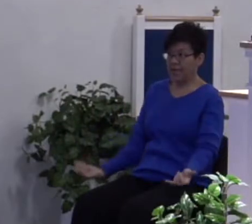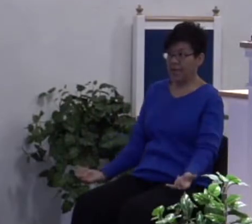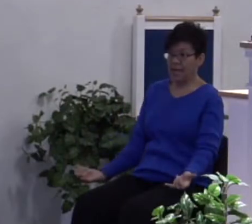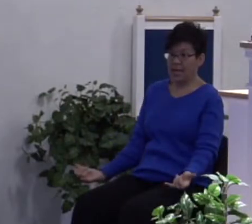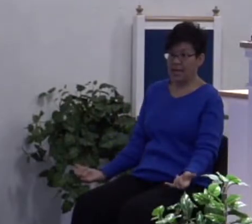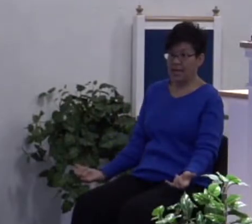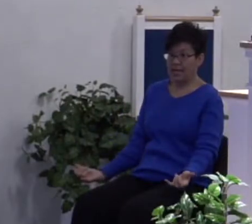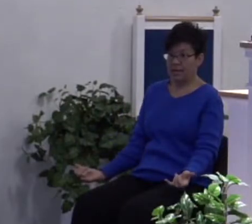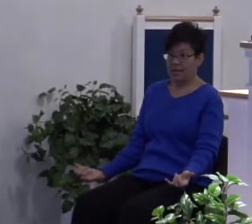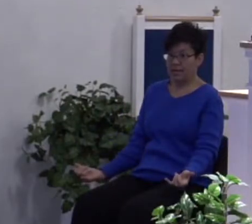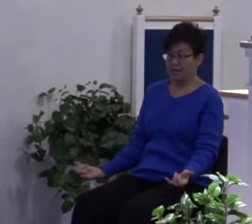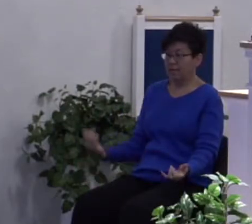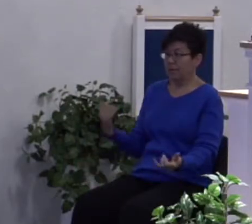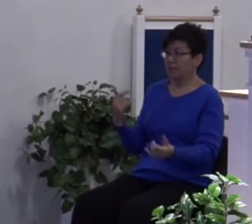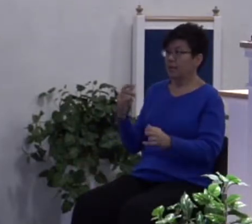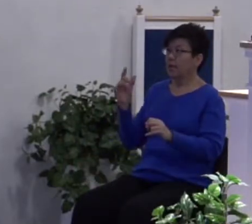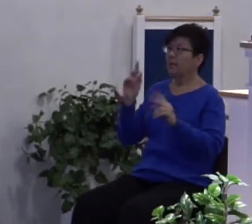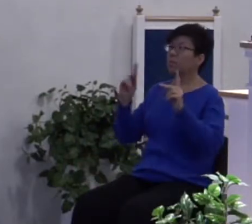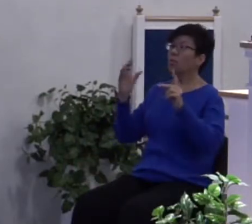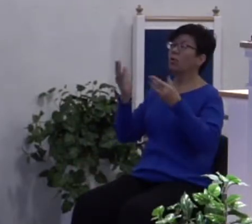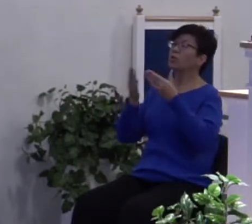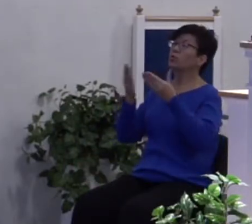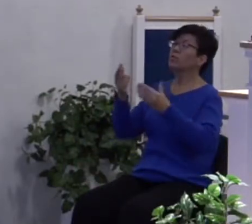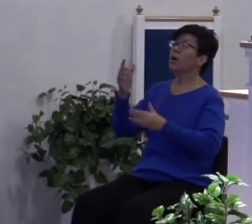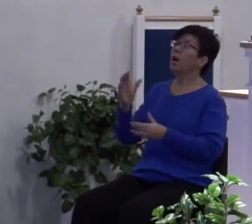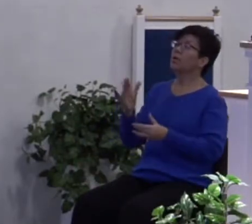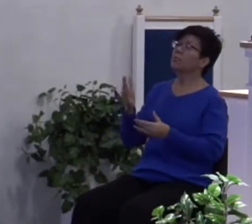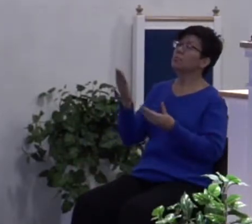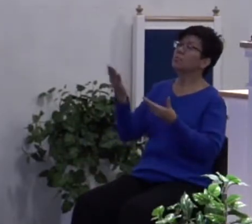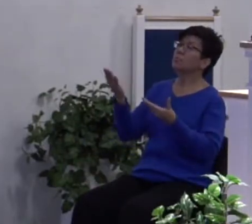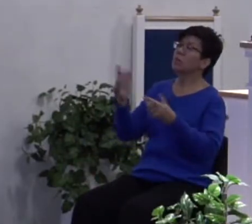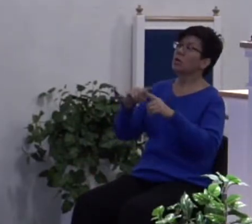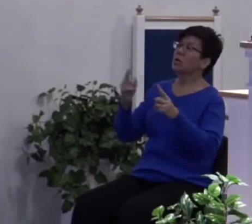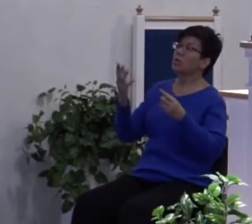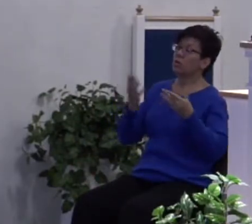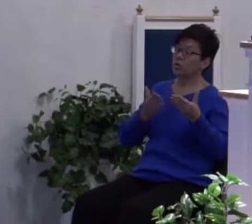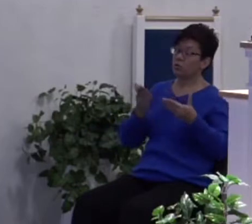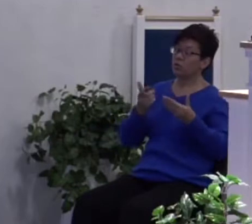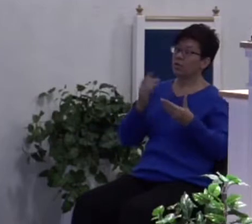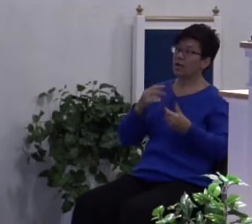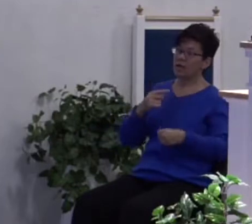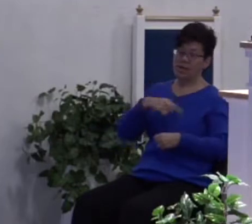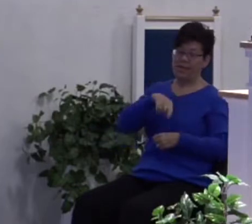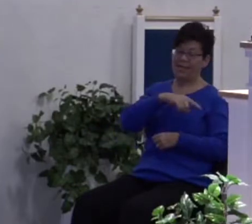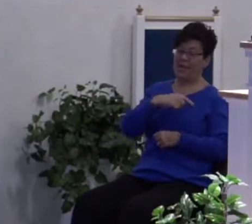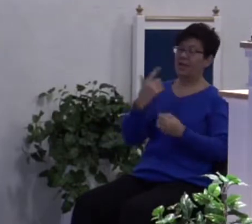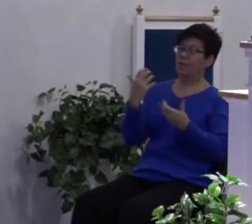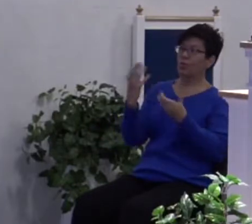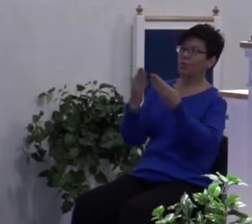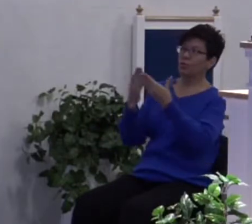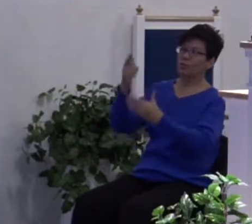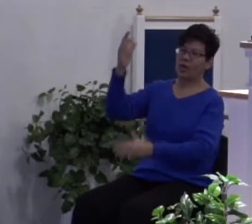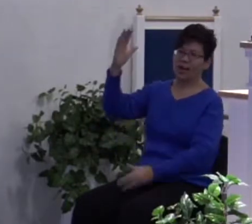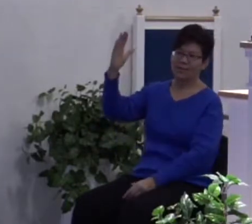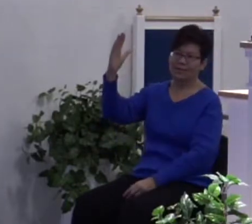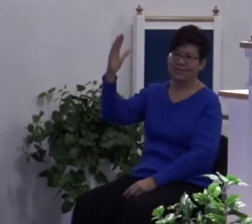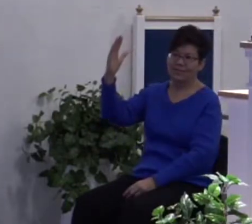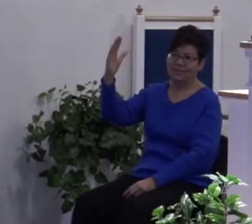where people want to serve God, but they want to serve God the way they want to serve God. And